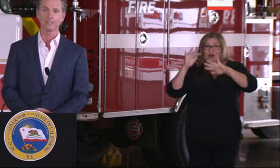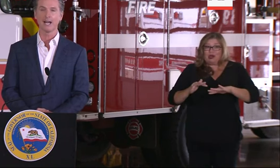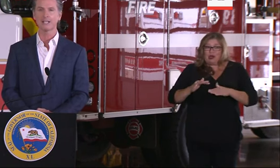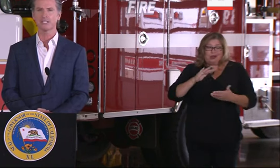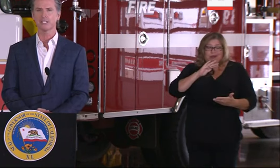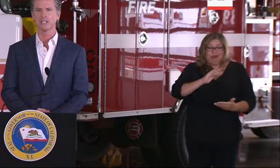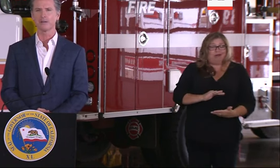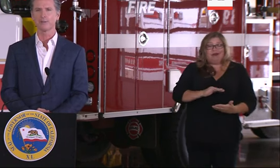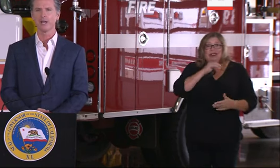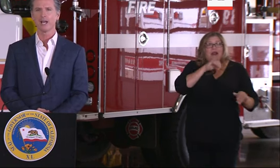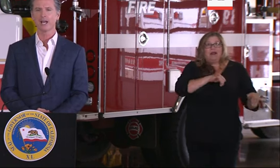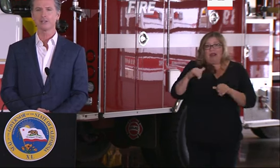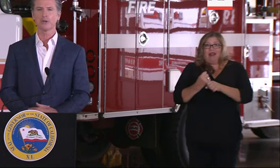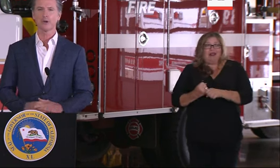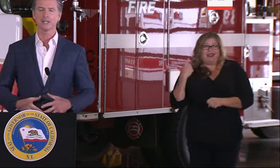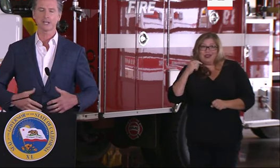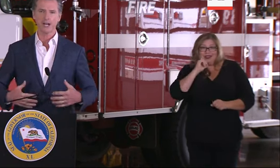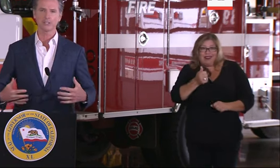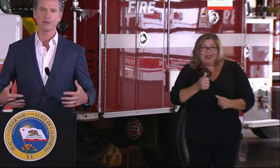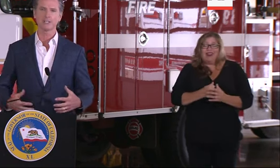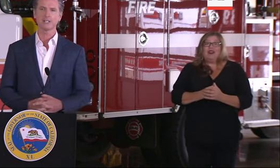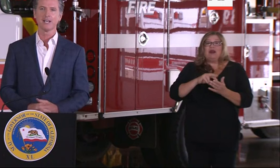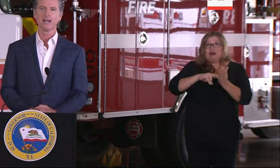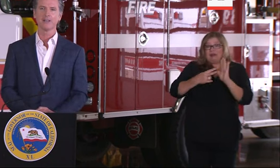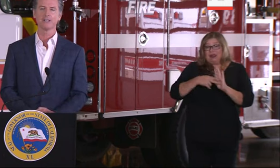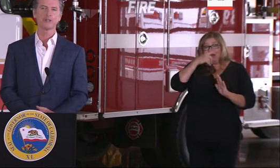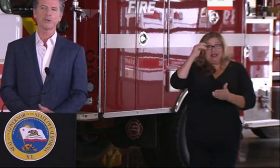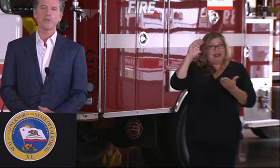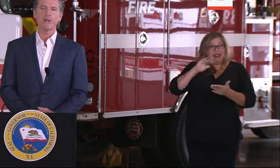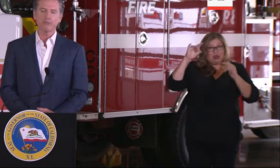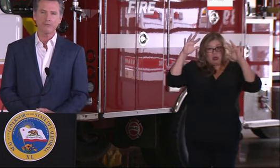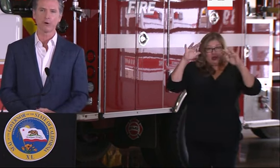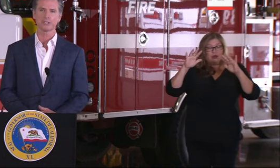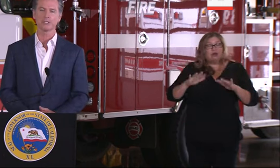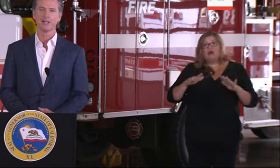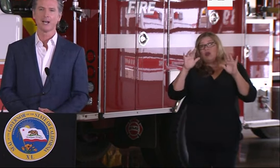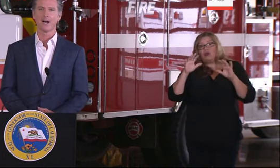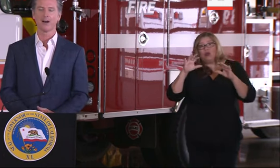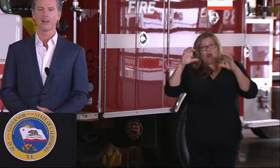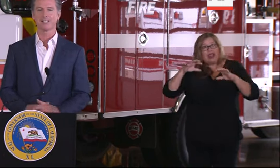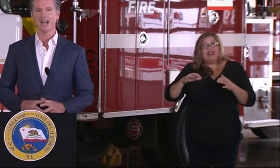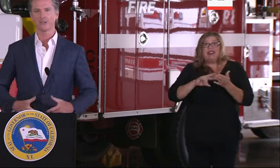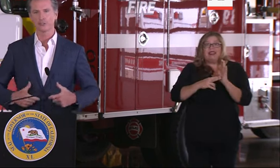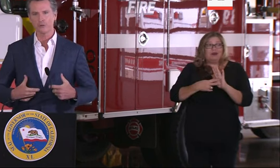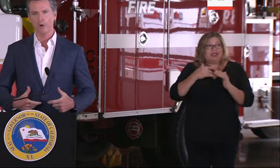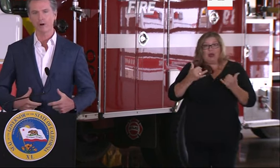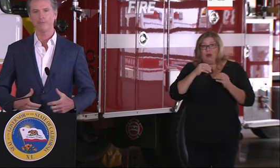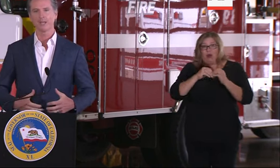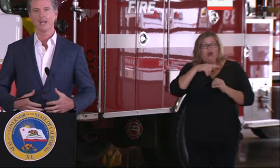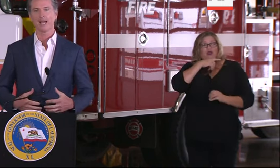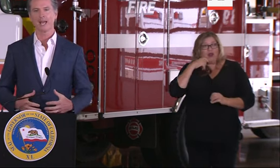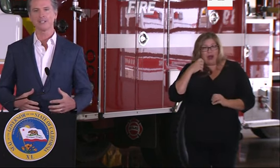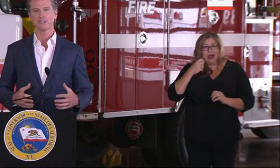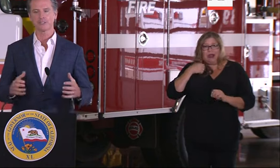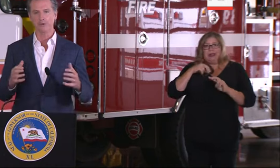was last year. And so, as a consequence, this has only reinforced our desire to do more